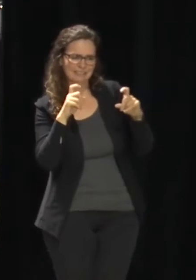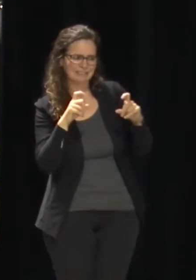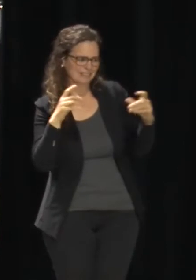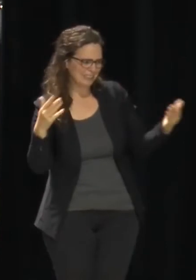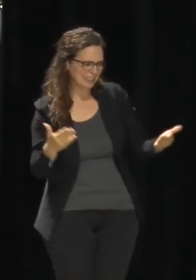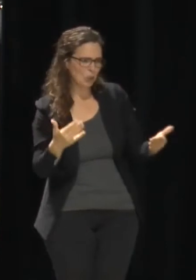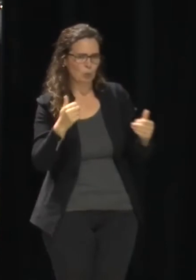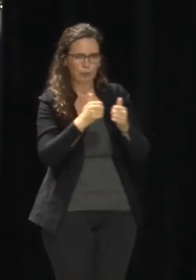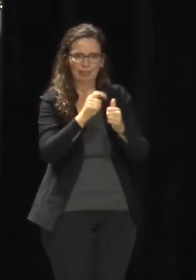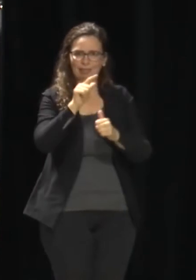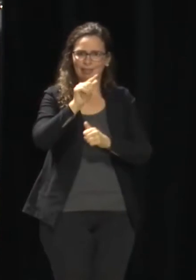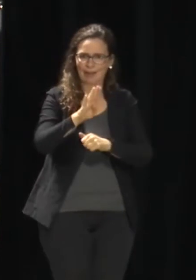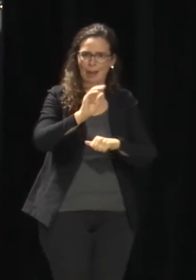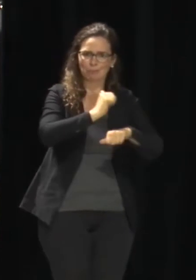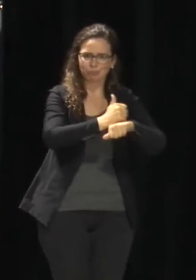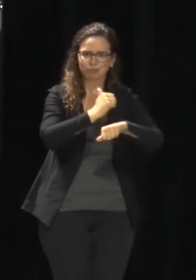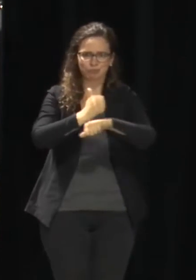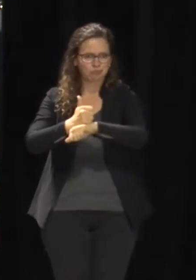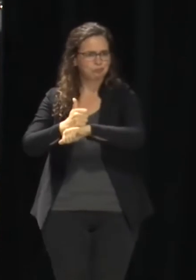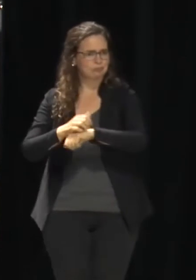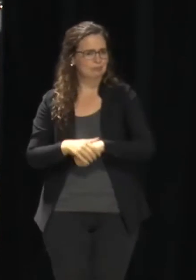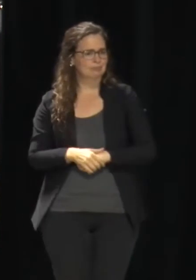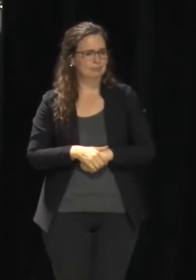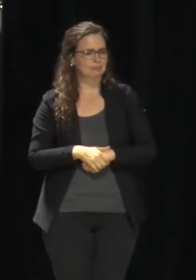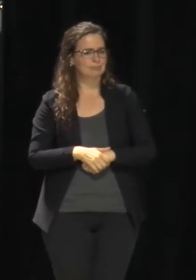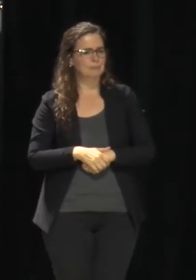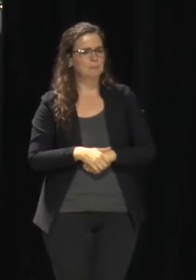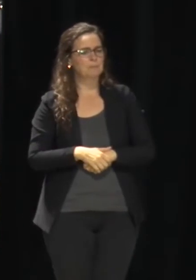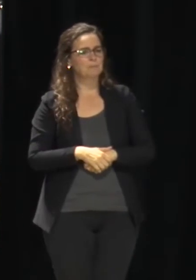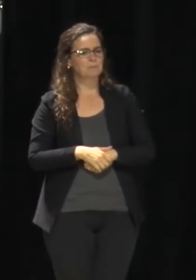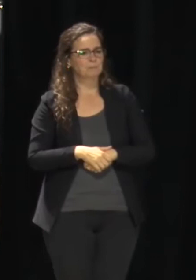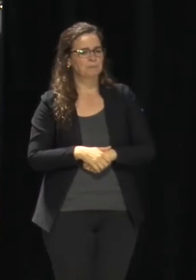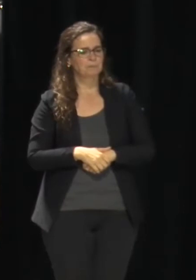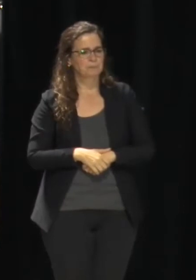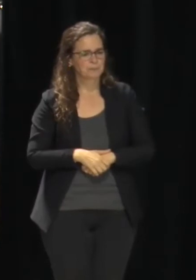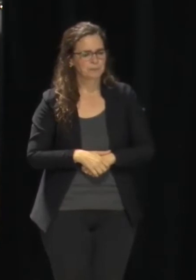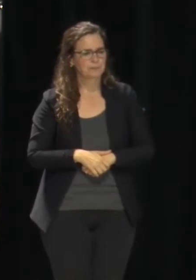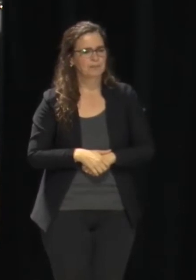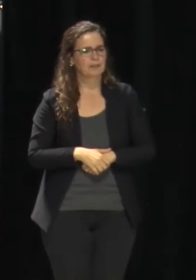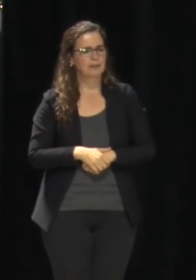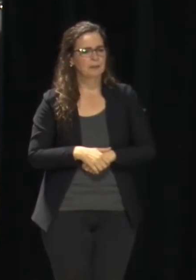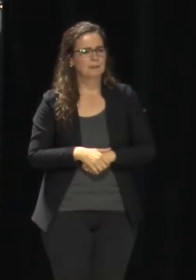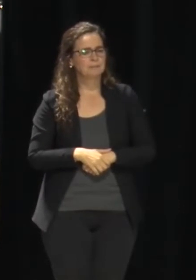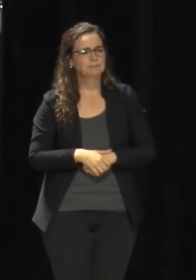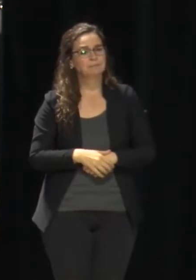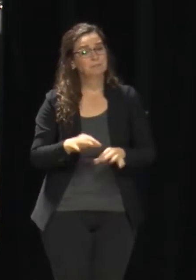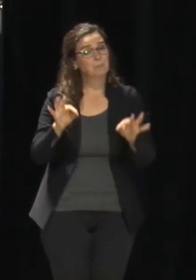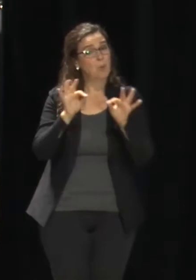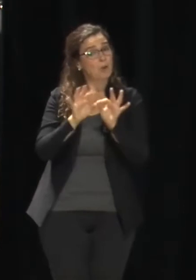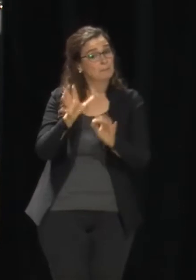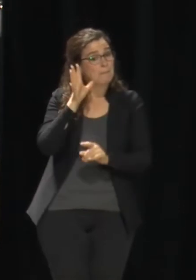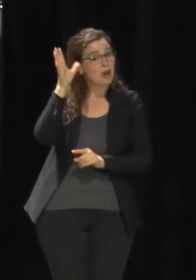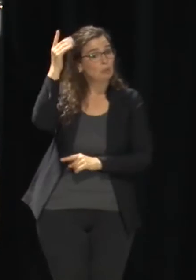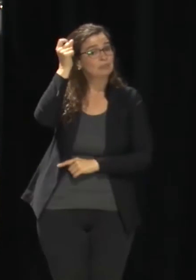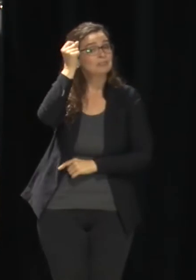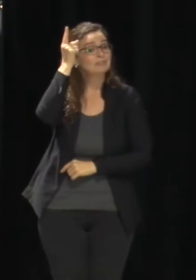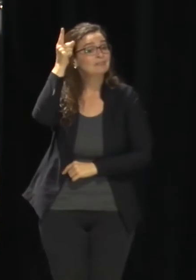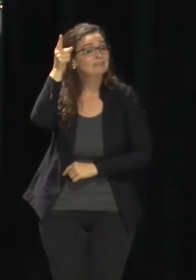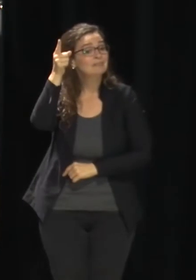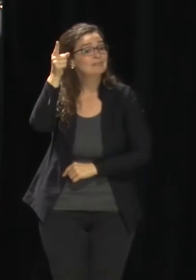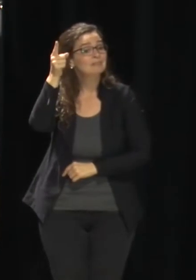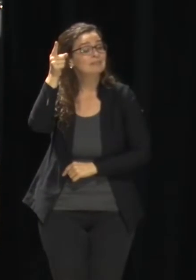parents, and we get it, and the local health departments are pushing this with New York State. Right now, the rule is